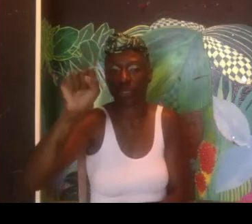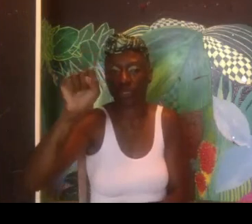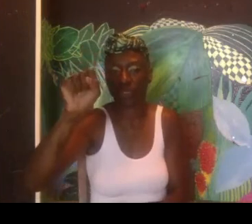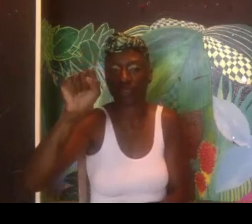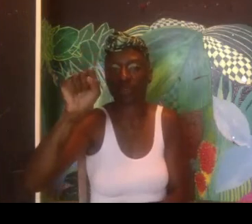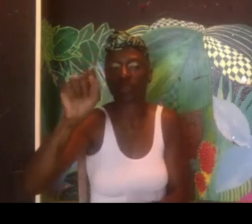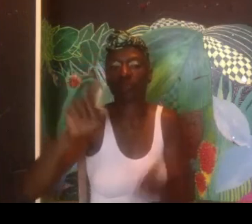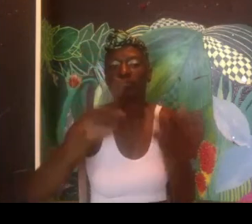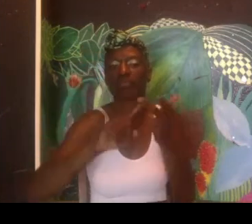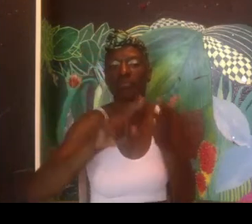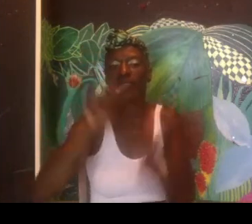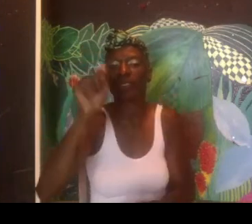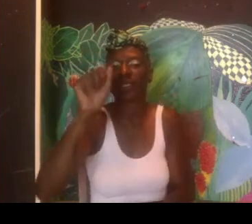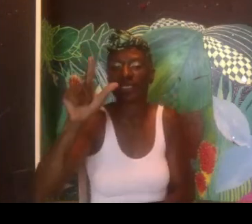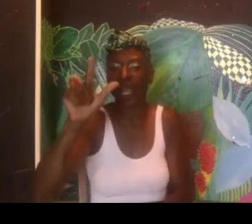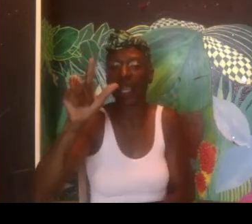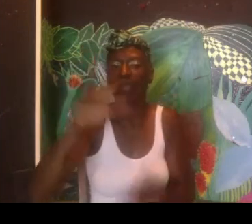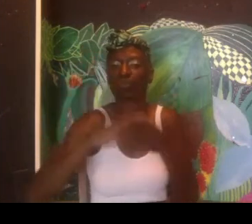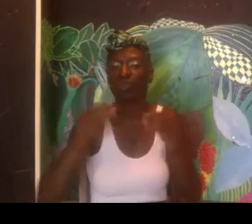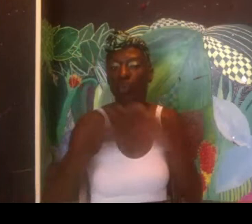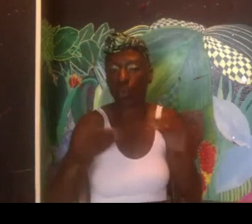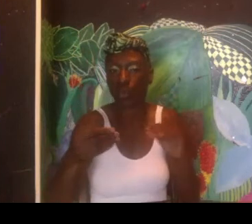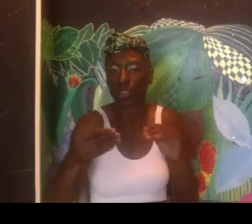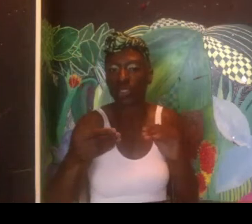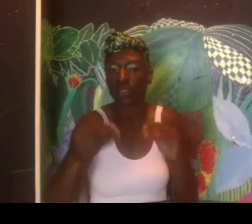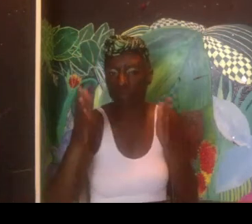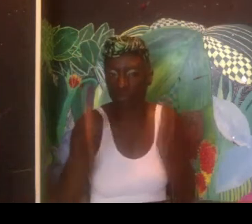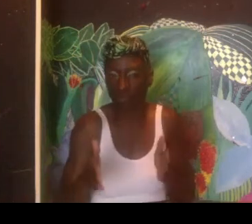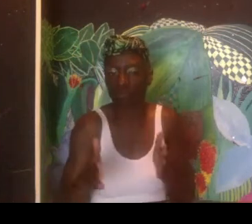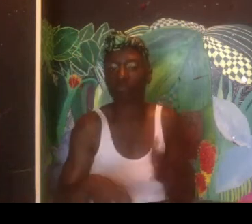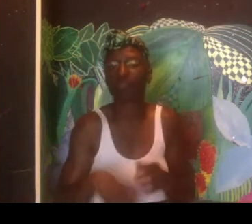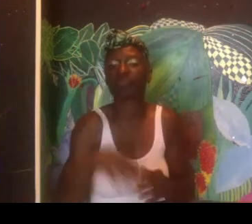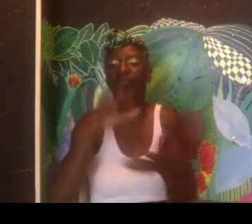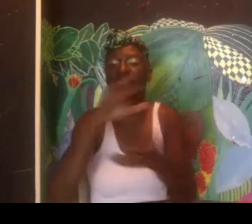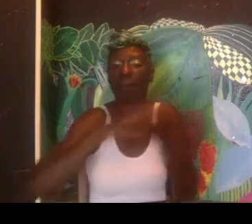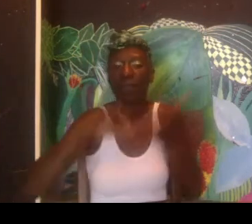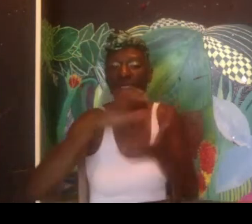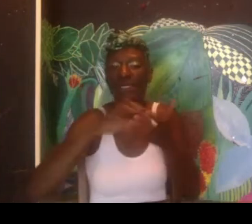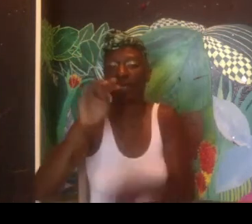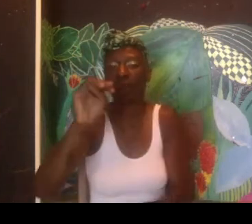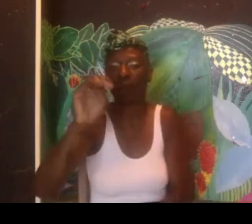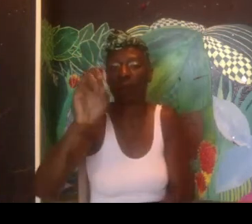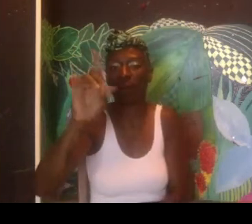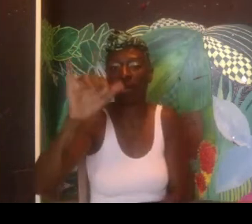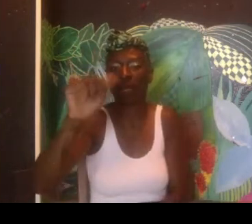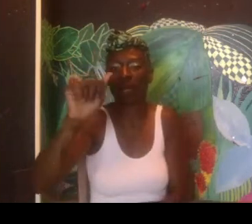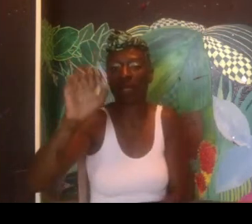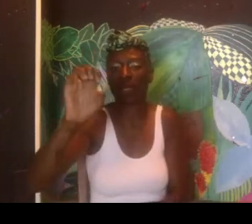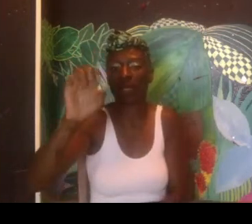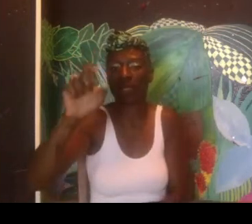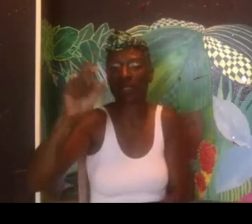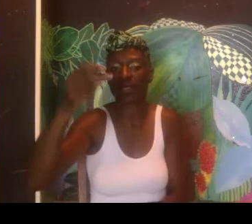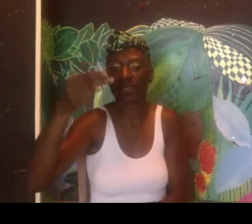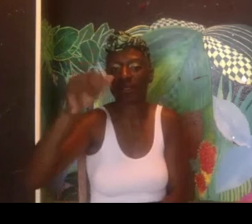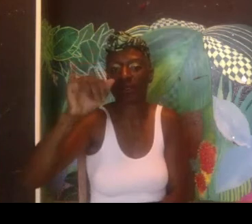doing ASL monologues as well as ASL storytelling. So it